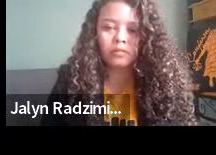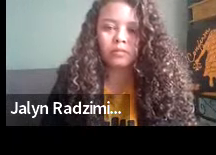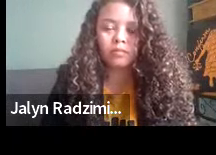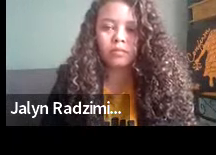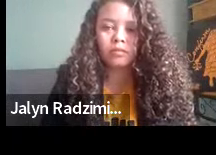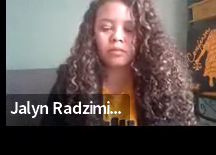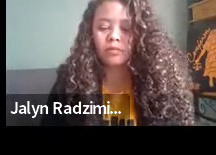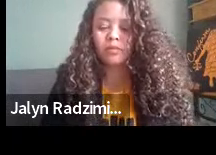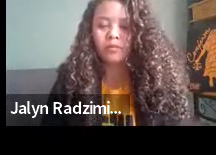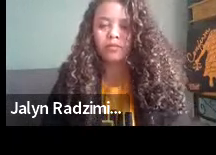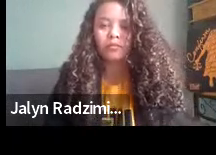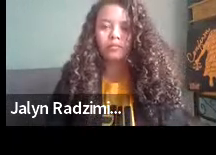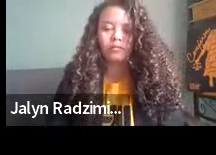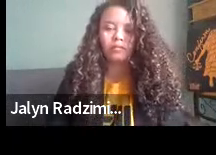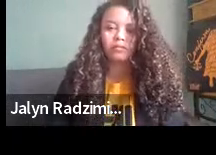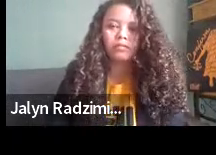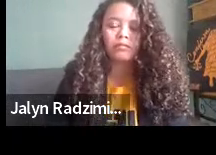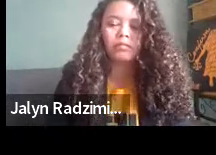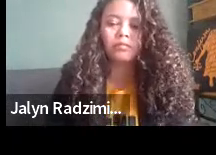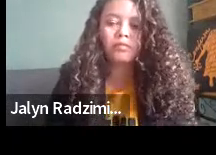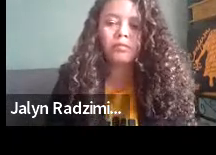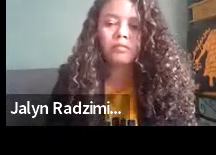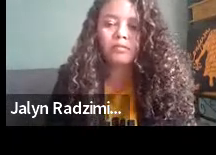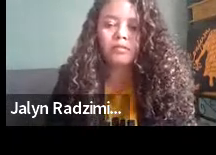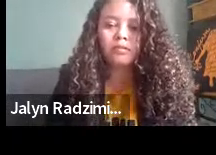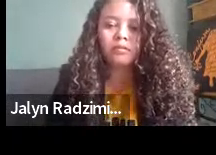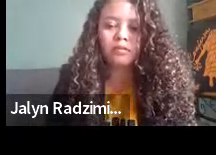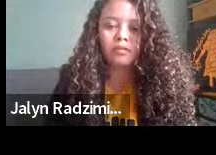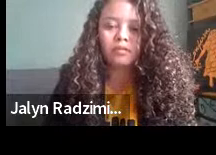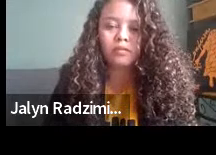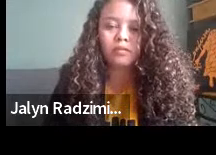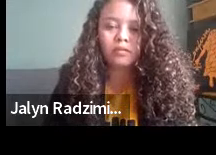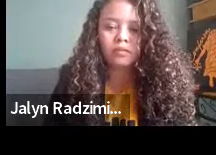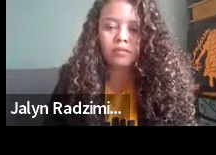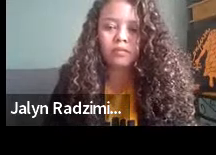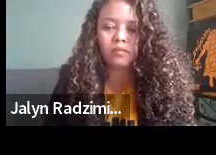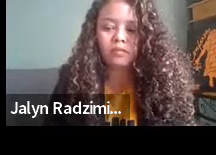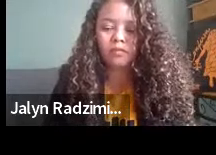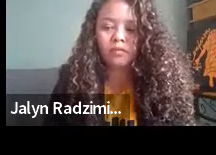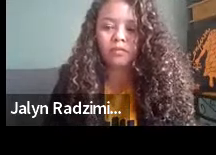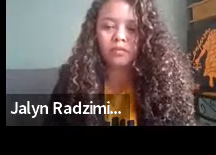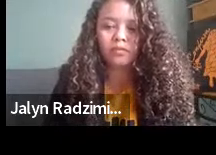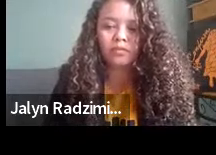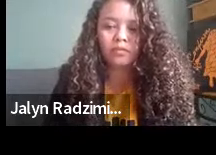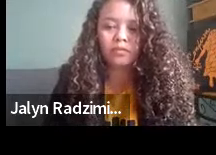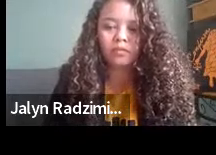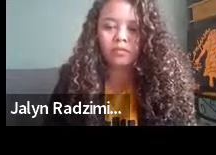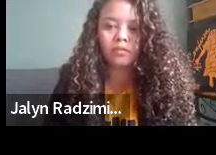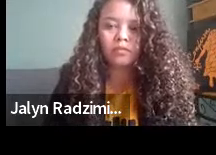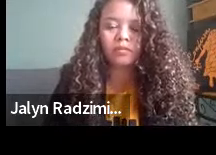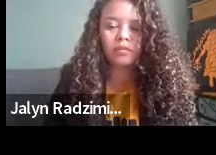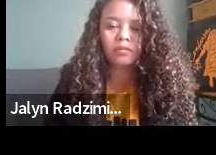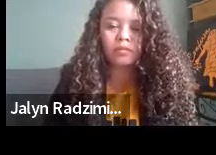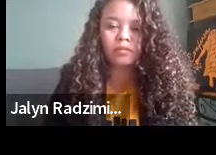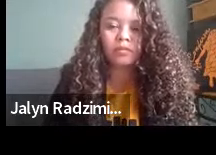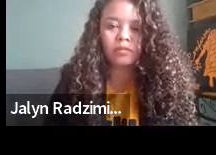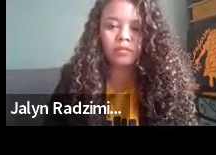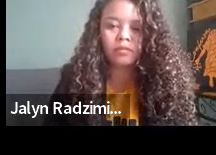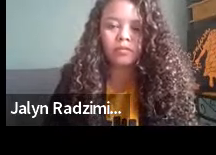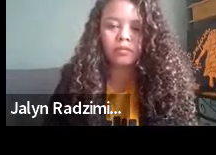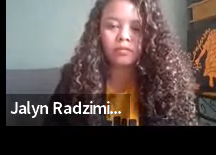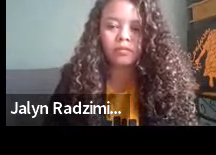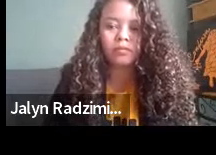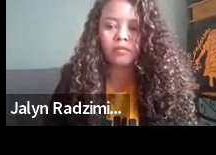bitter twisted lies you may trod me in the very dirt but still like thus i'll rise america is ready for the supreme